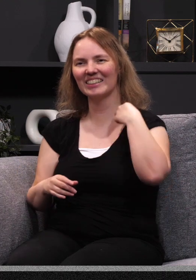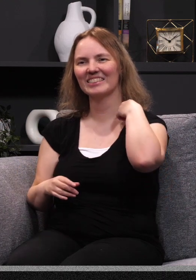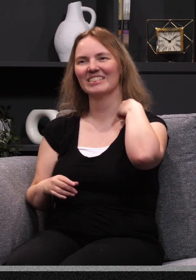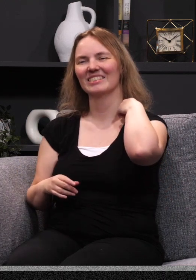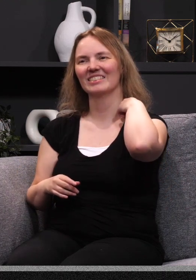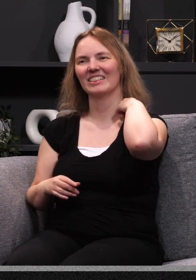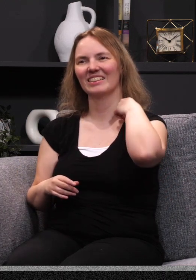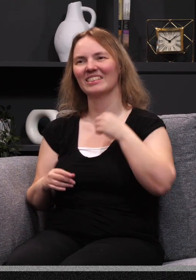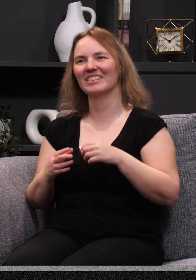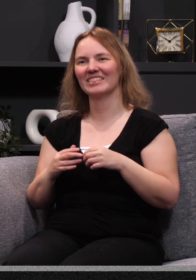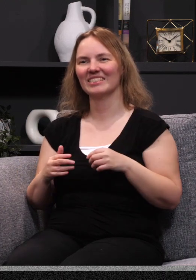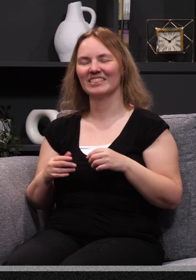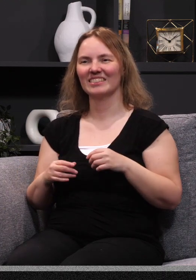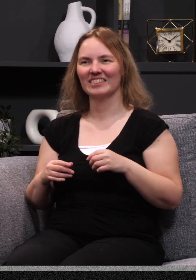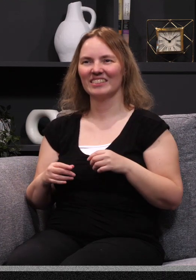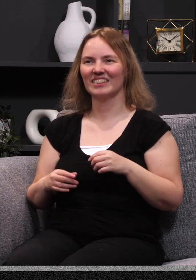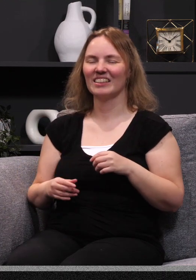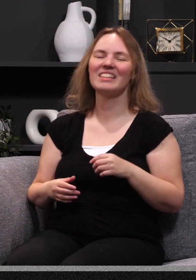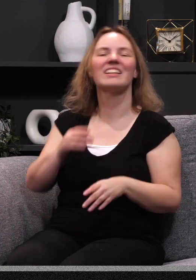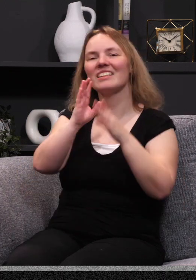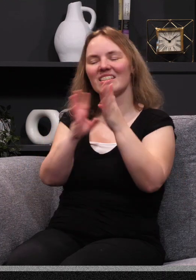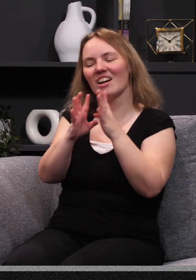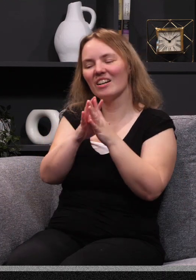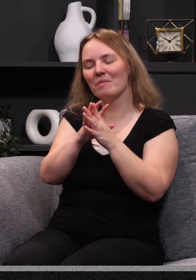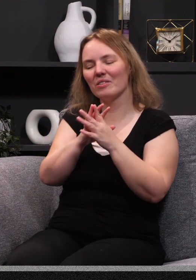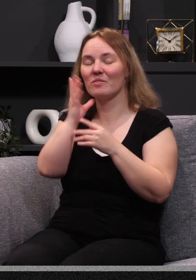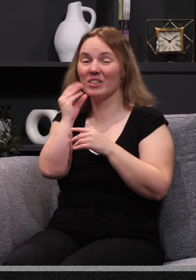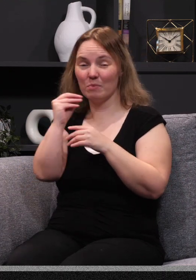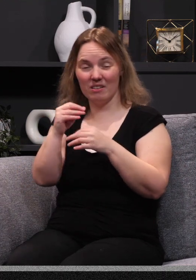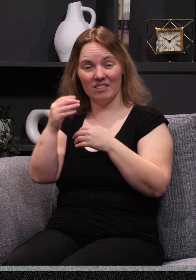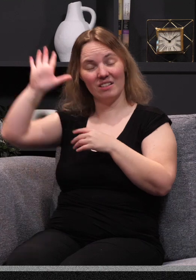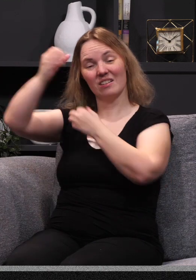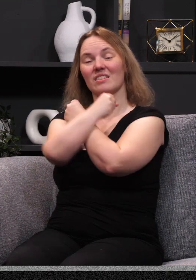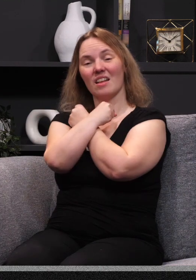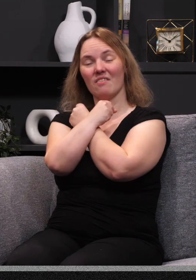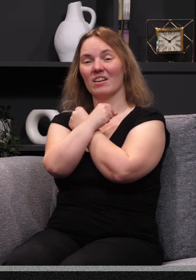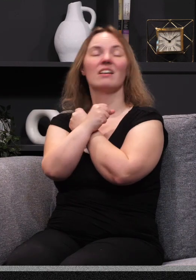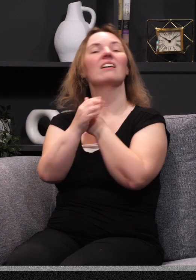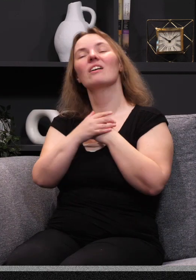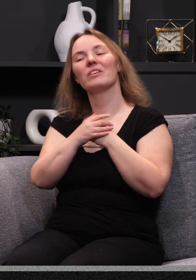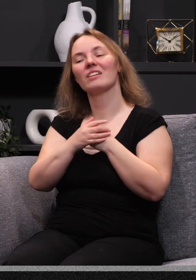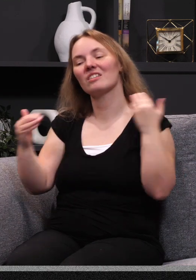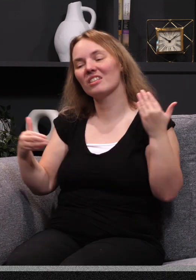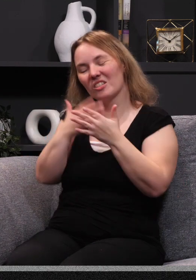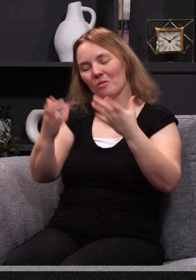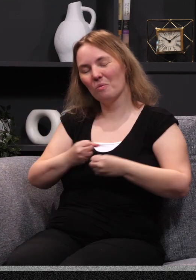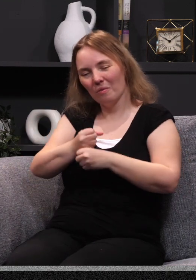clarify. But he's talking about, for those of us who've experienced his love. Because we can step outside of we can get back into the flesh real easy. But he